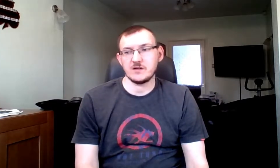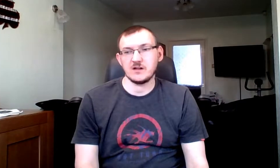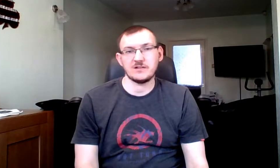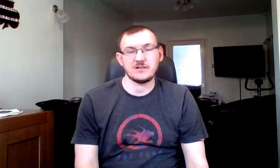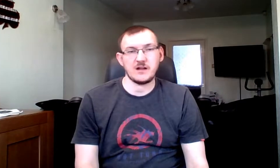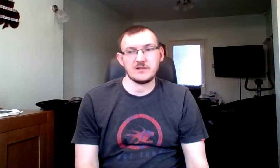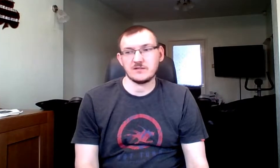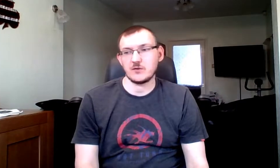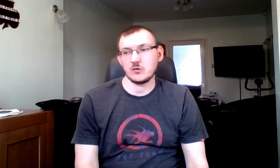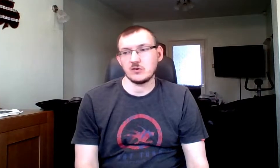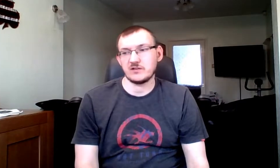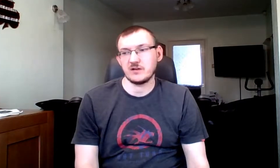verse is, course,